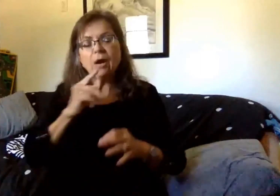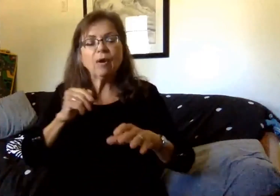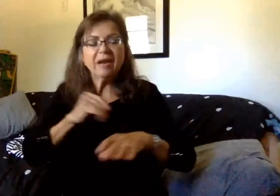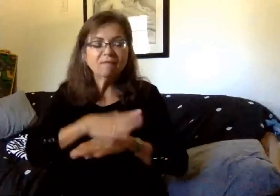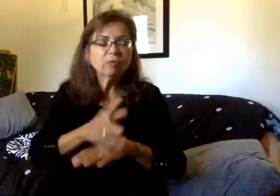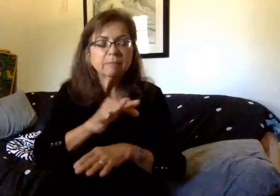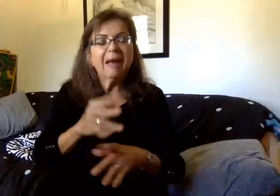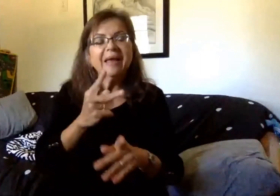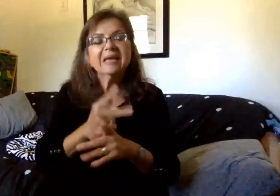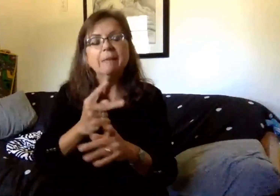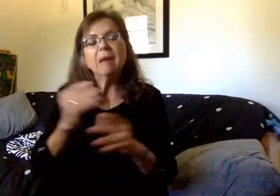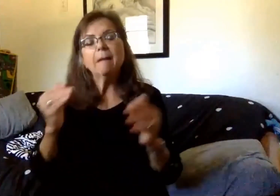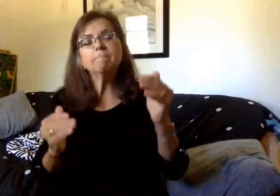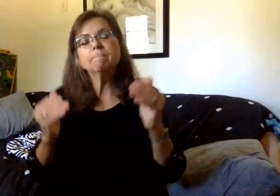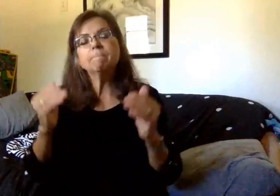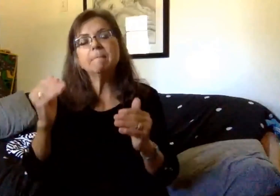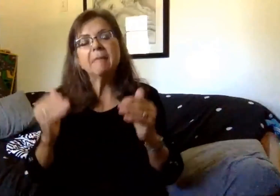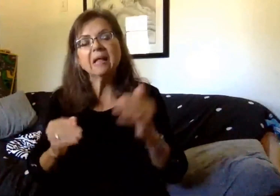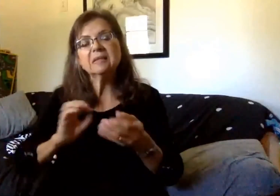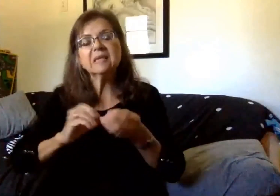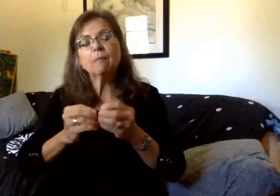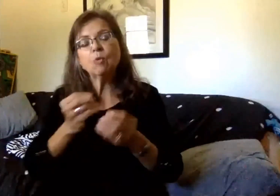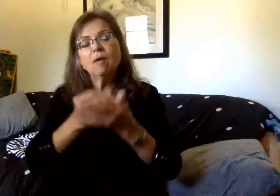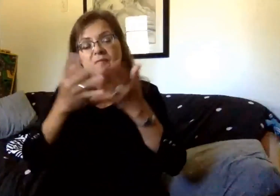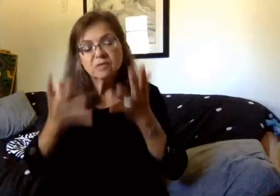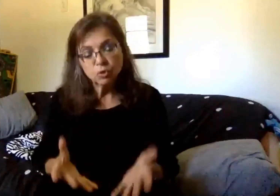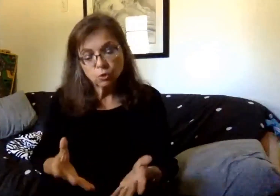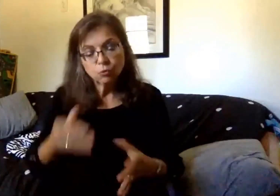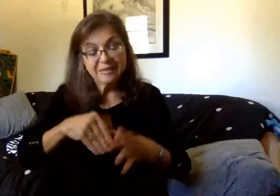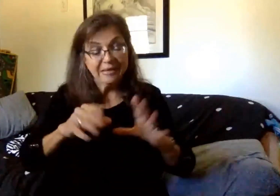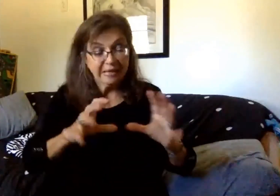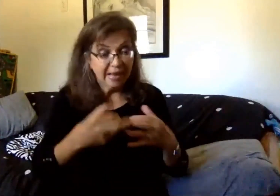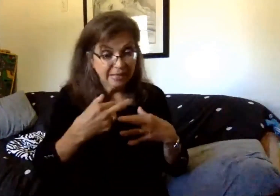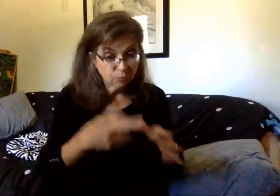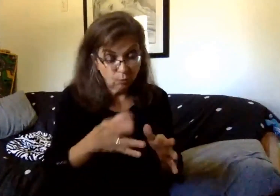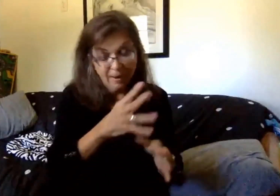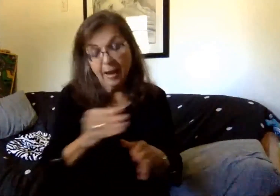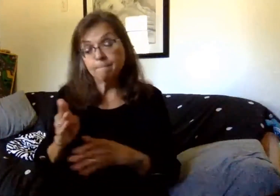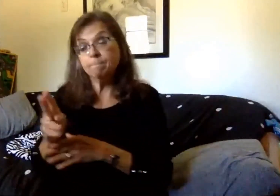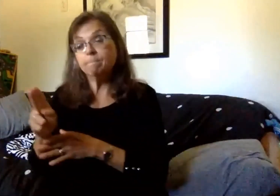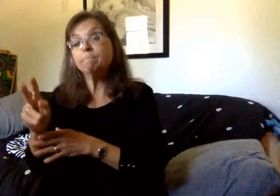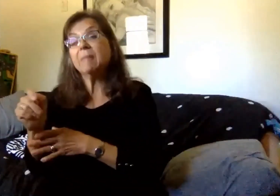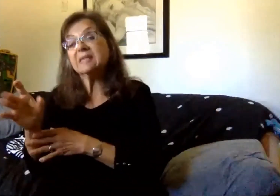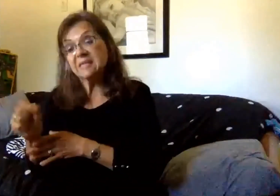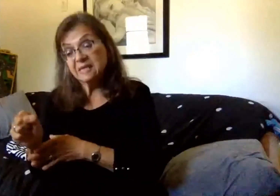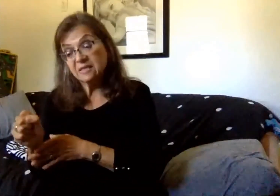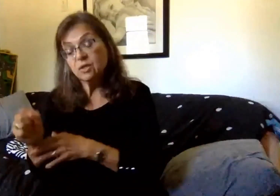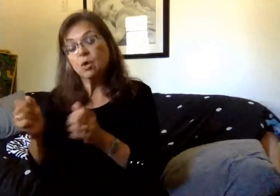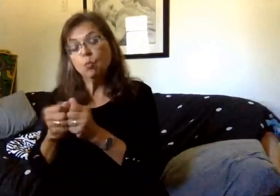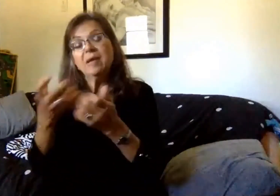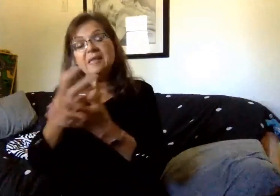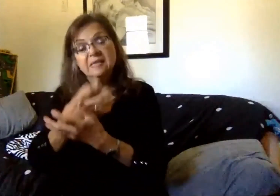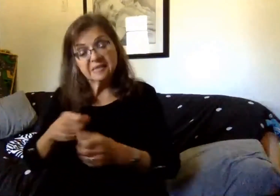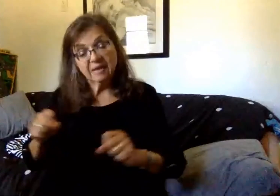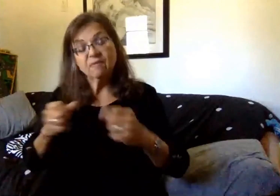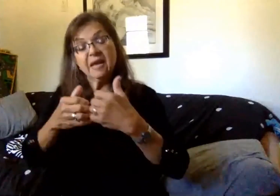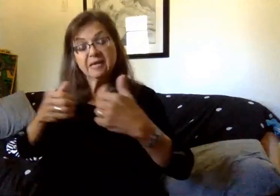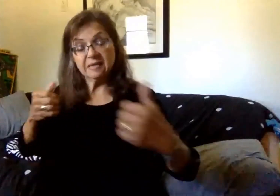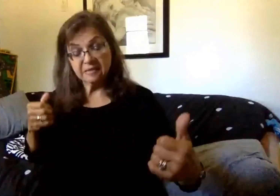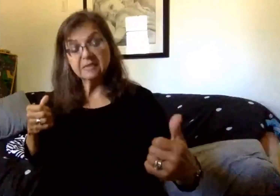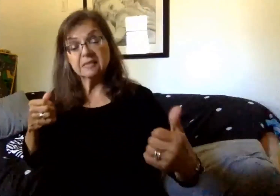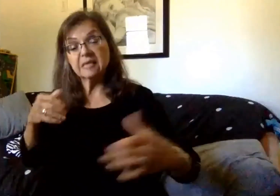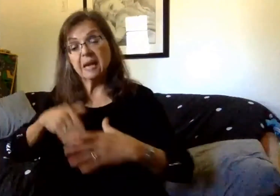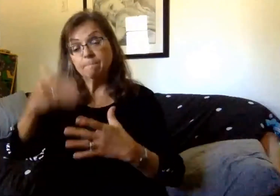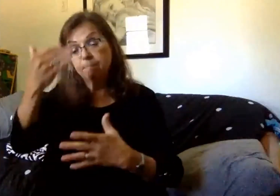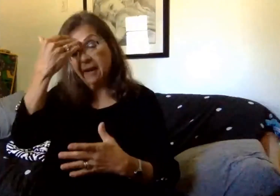level of students in our classrooms and buses with safety and social distancing in mind that I mentioned a little bit earlier. Related